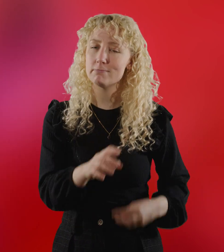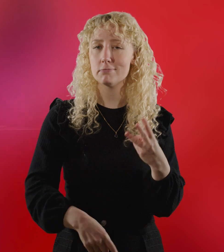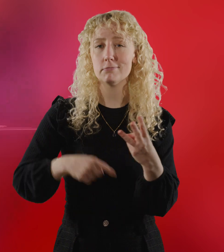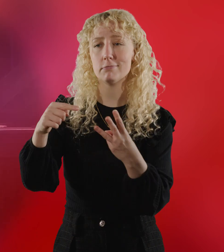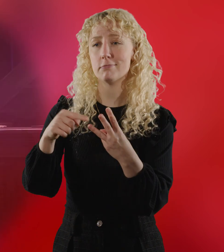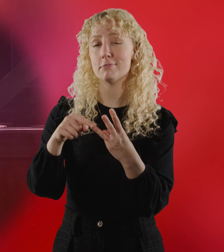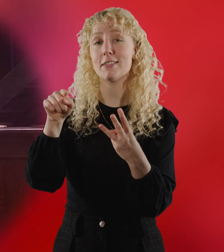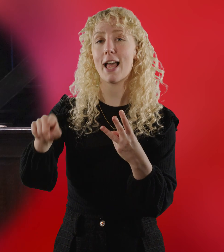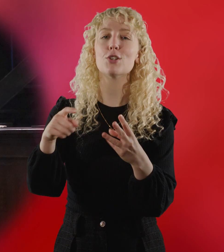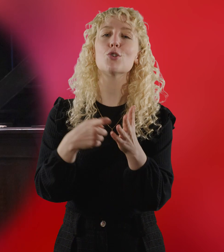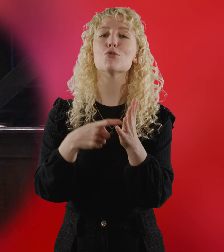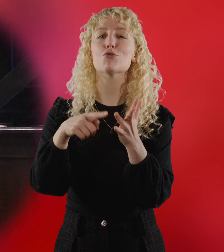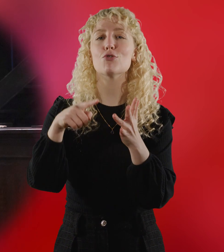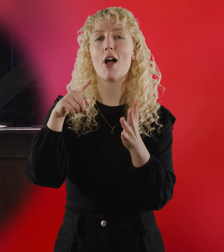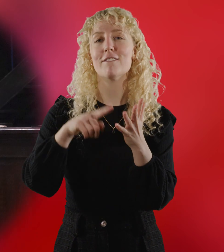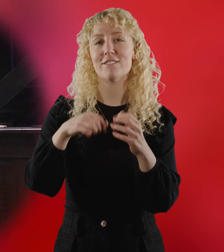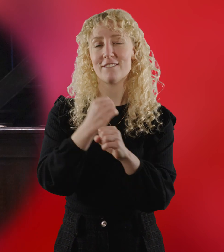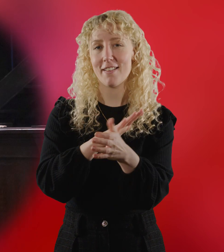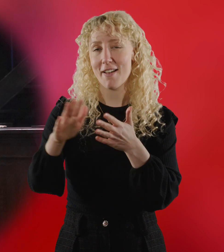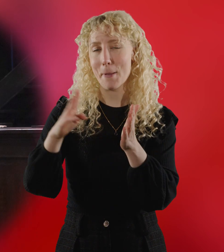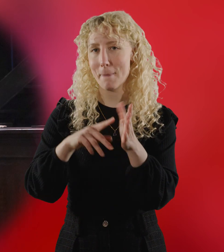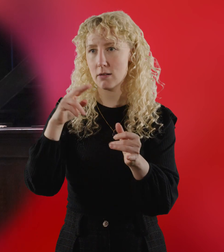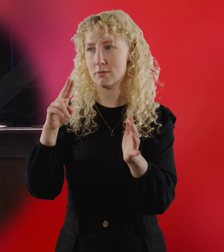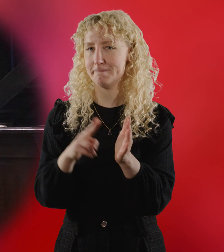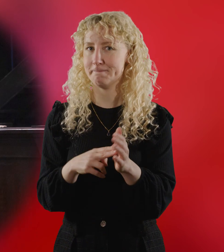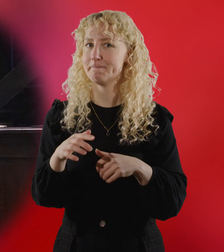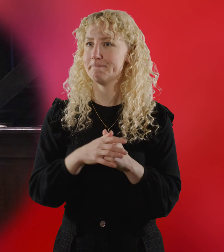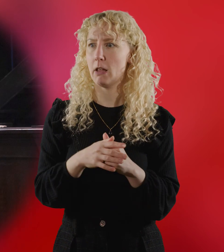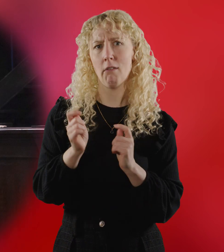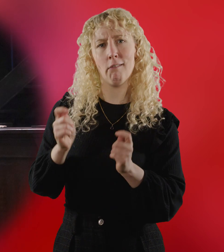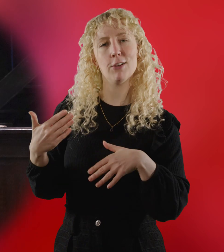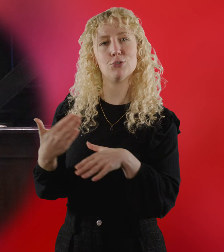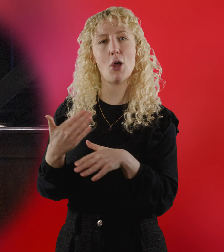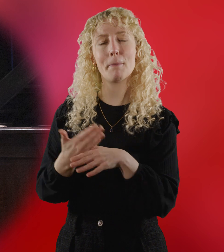And Ruffman, who Liz employs as a doorman after he threatens to kill her.